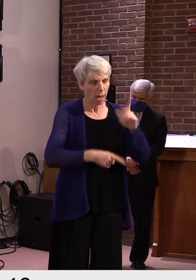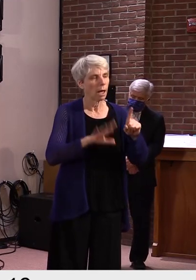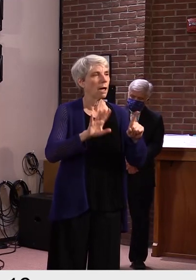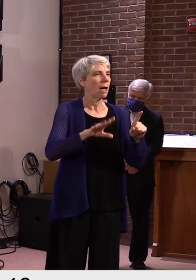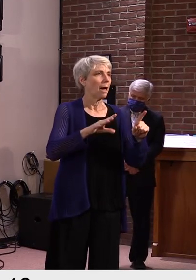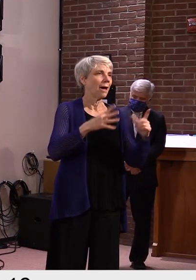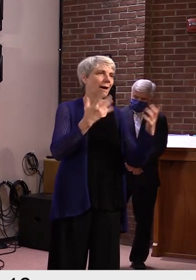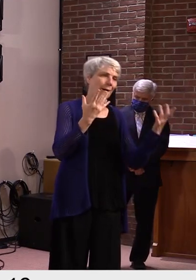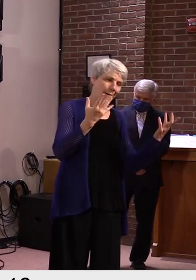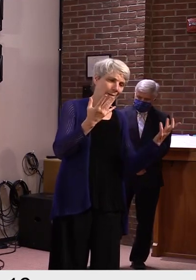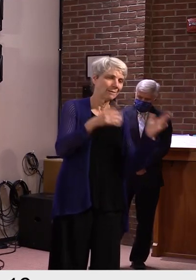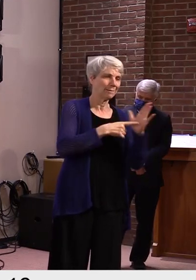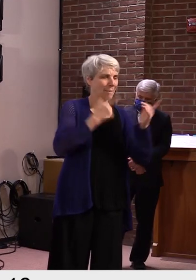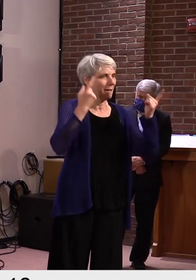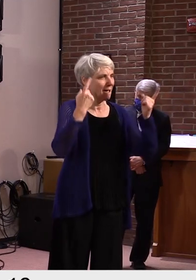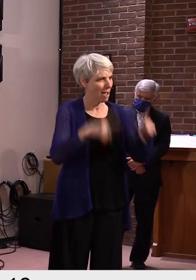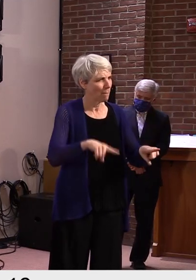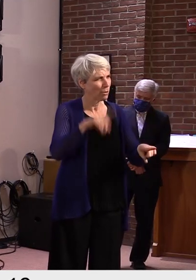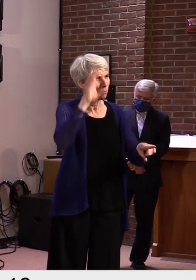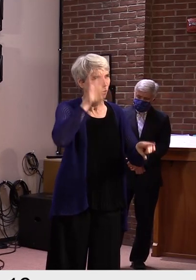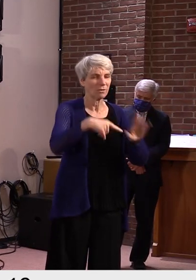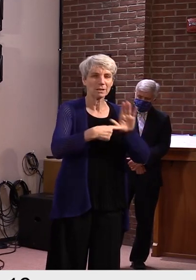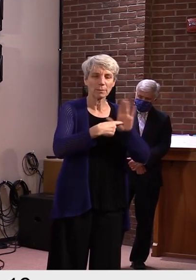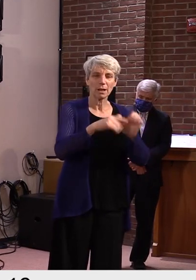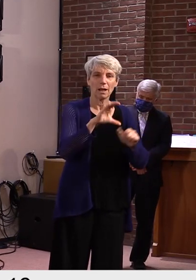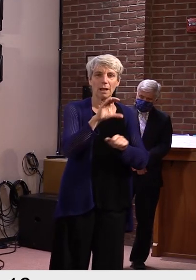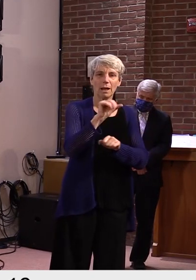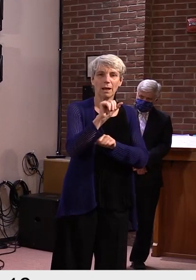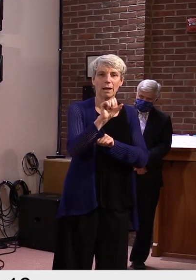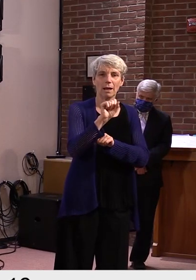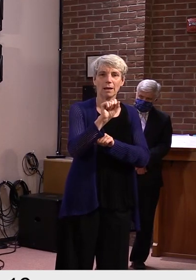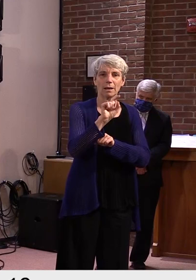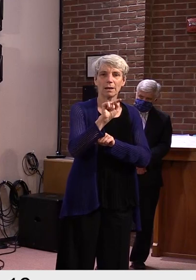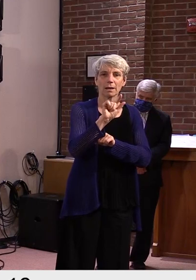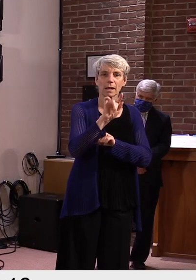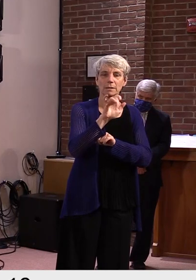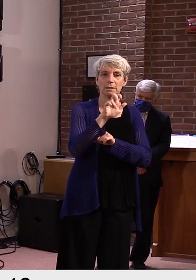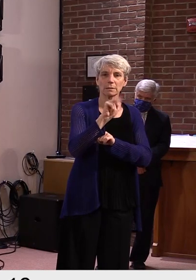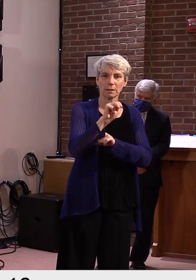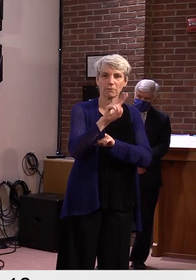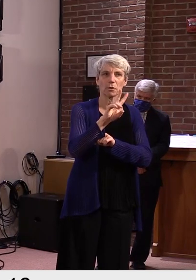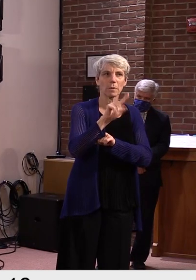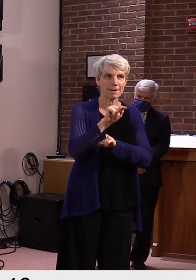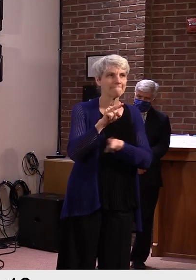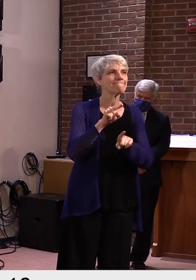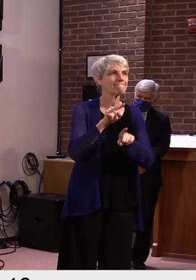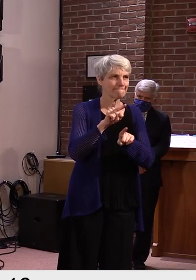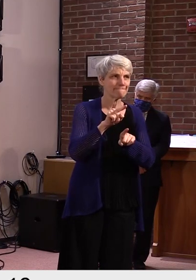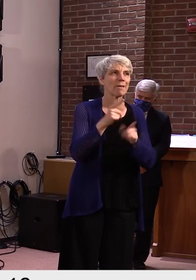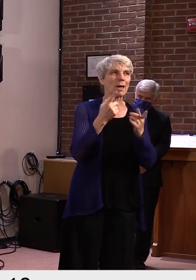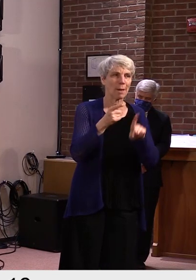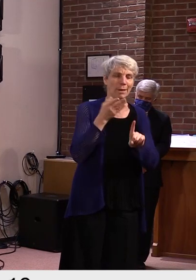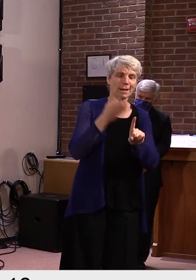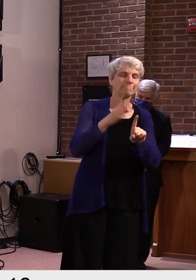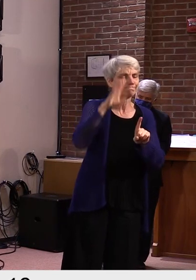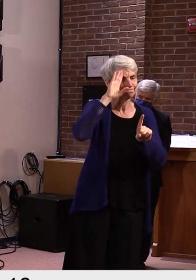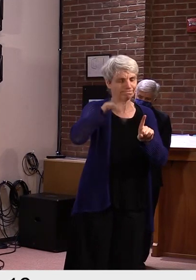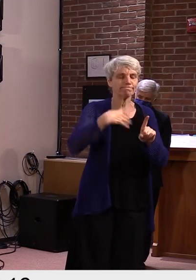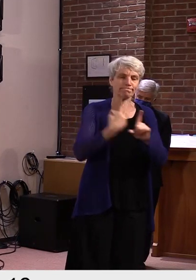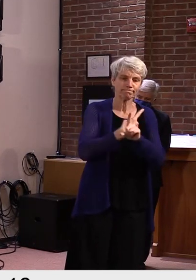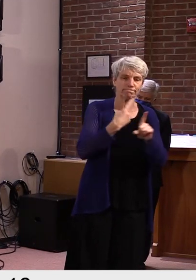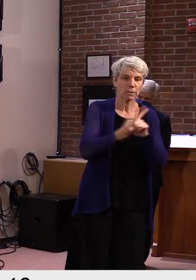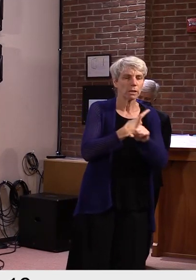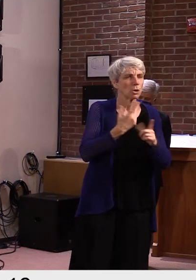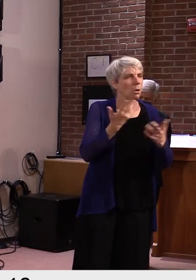town. So have any steps been taken to kind of outreach to the community, to the wider outside the college